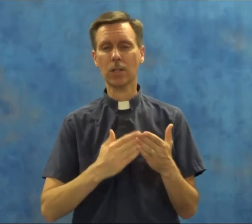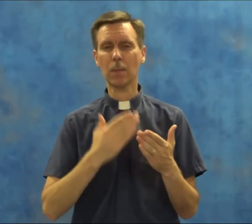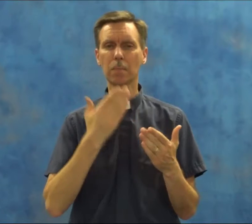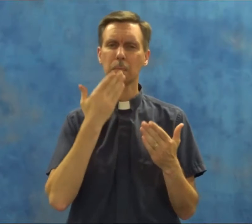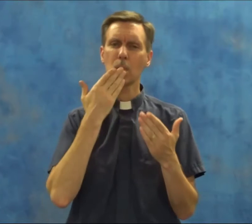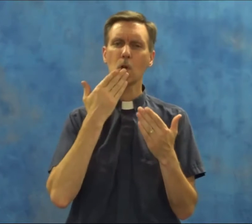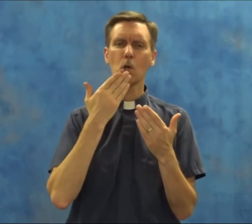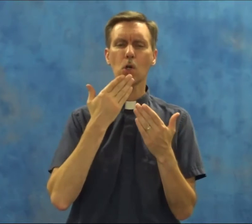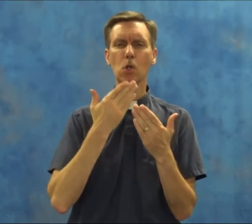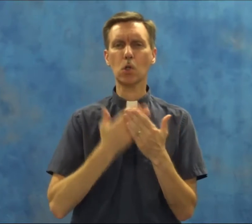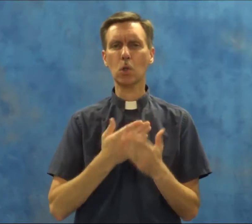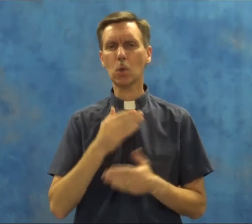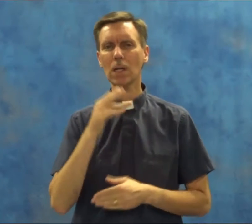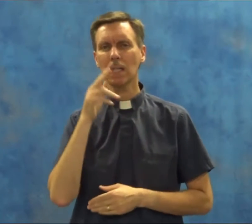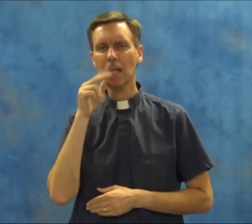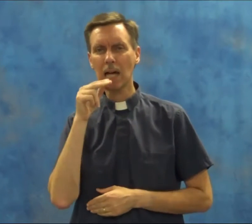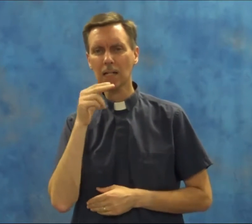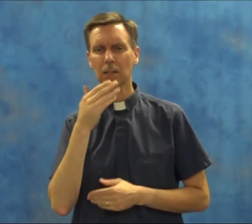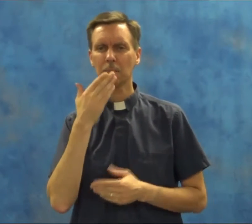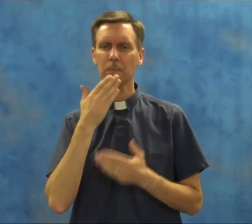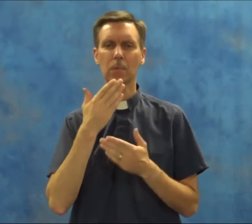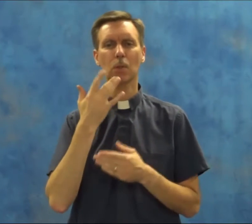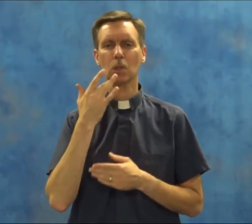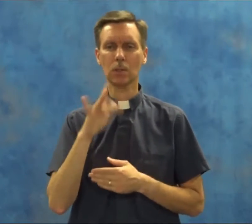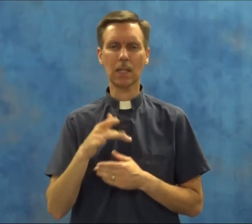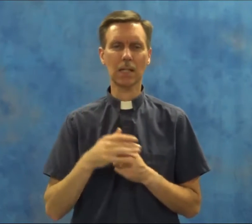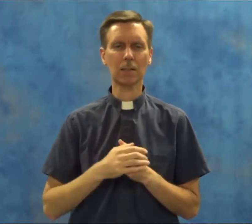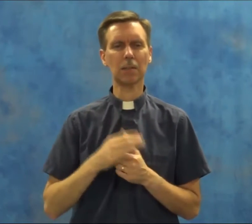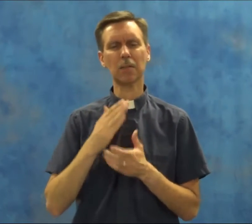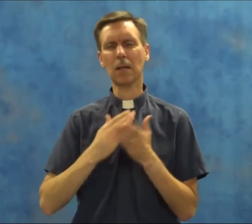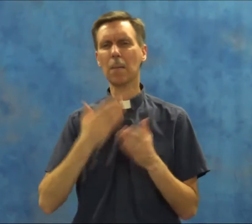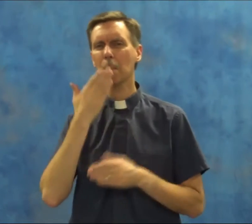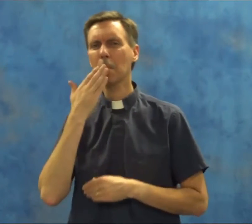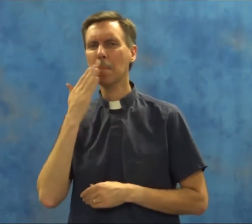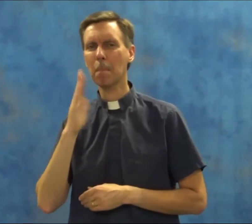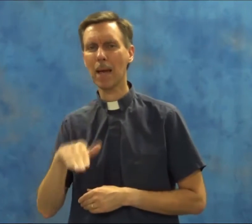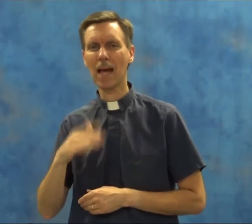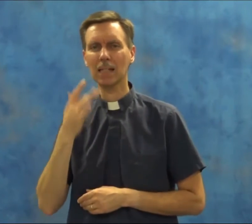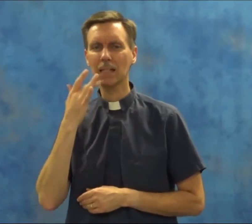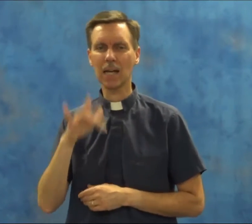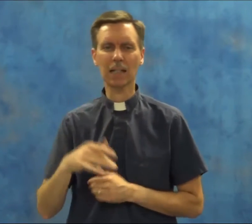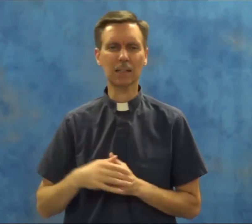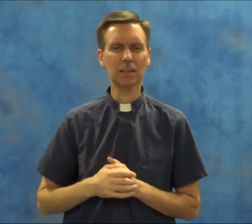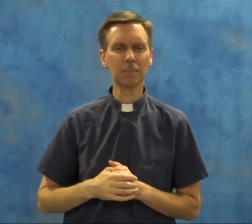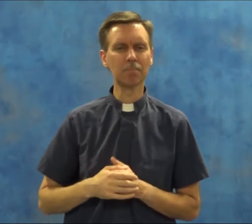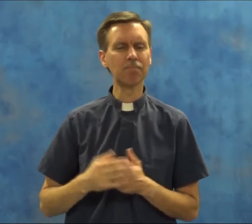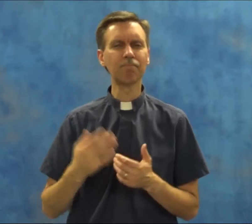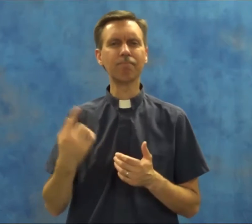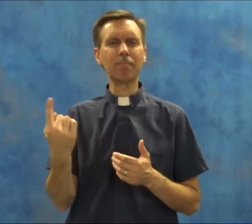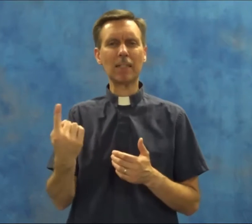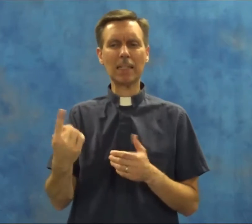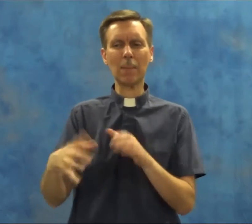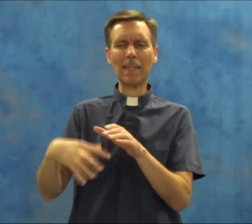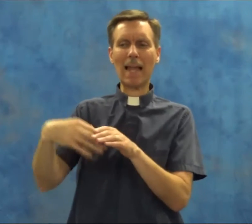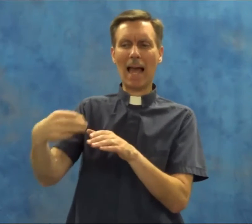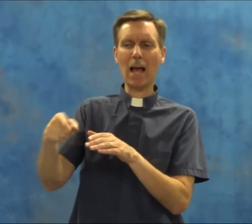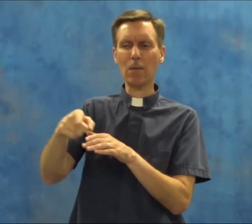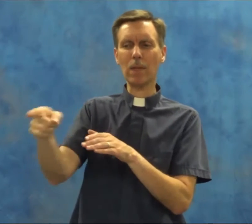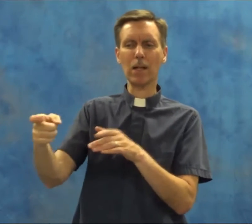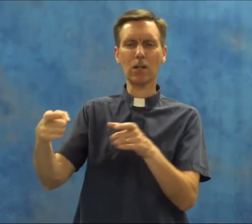some good luck, luck, some bad luck, something out there